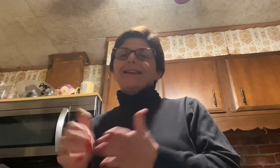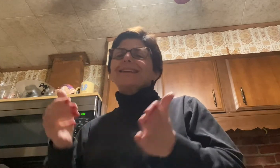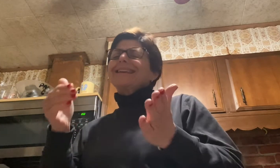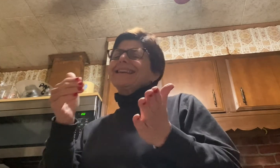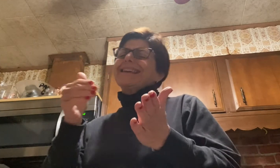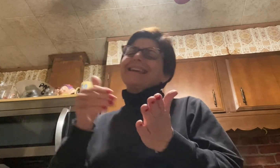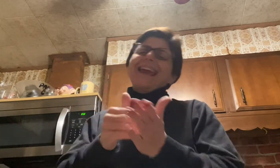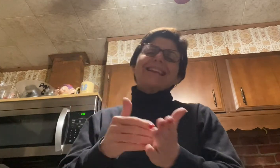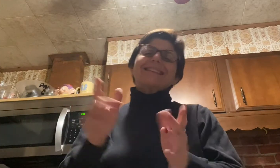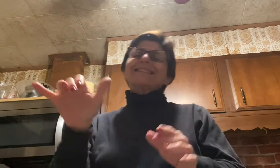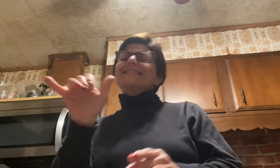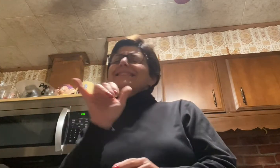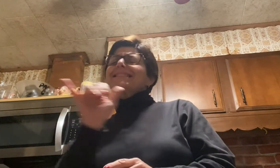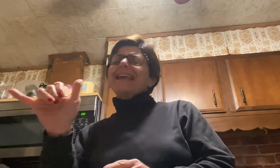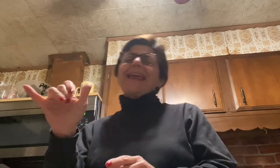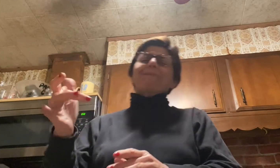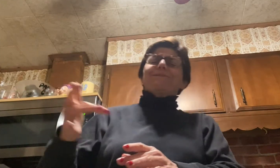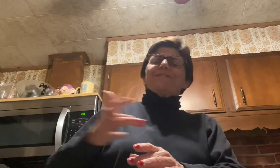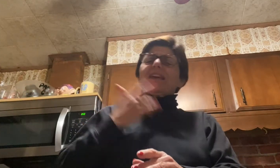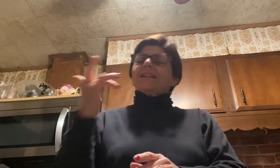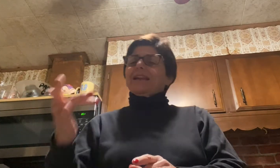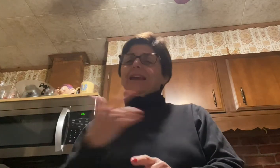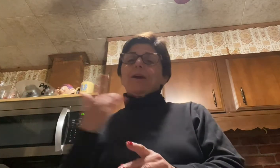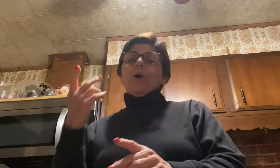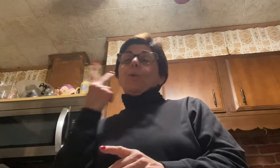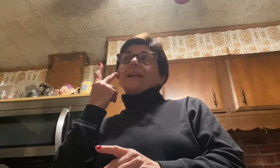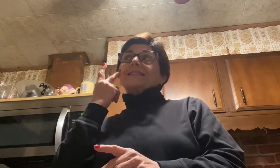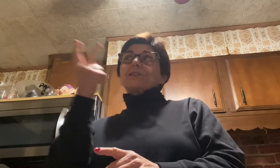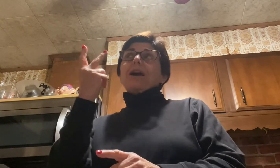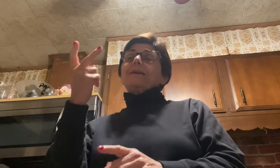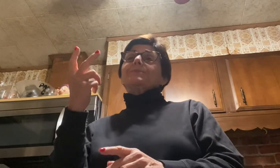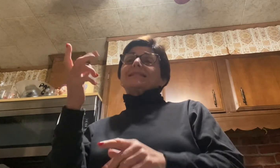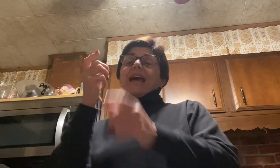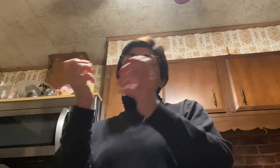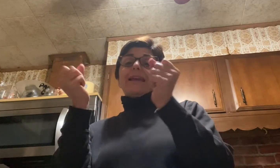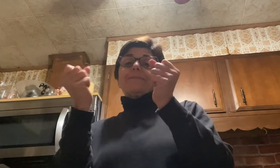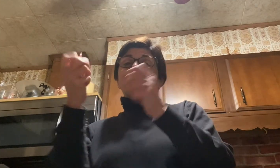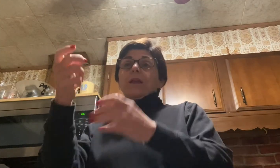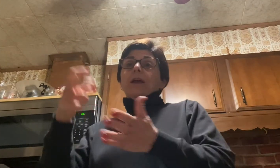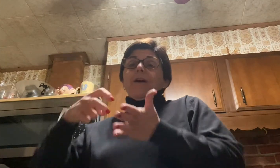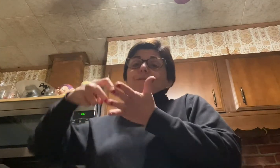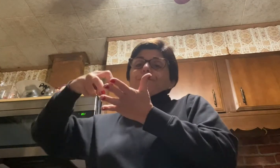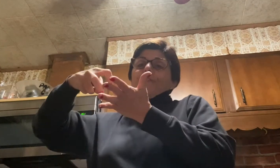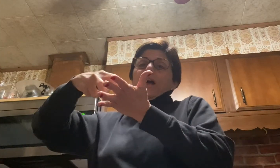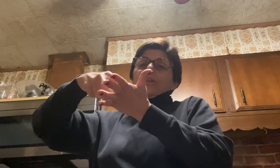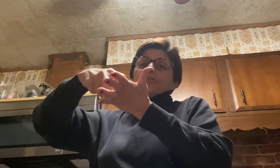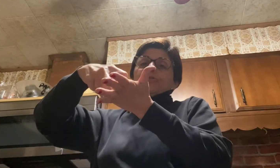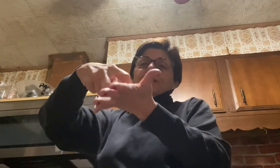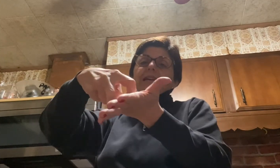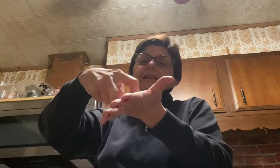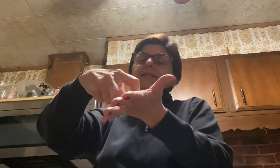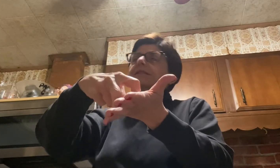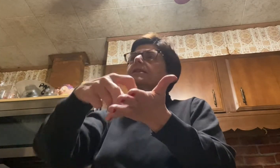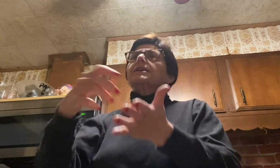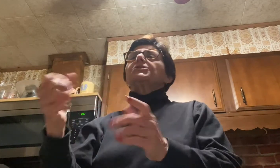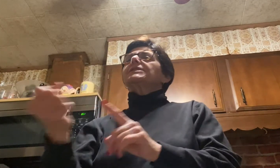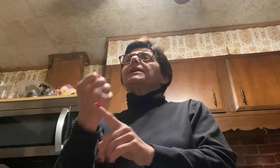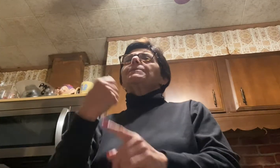again, the same feeling. When I saw him sign, fall on your knees, it just hit me.